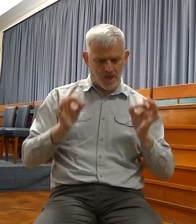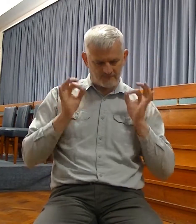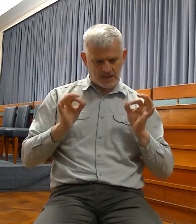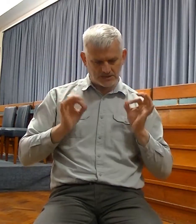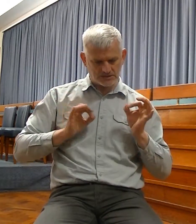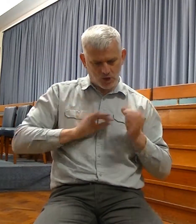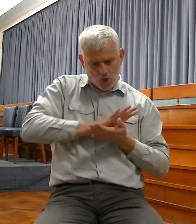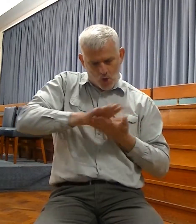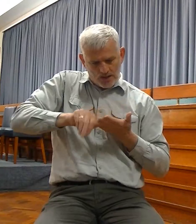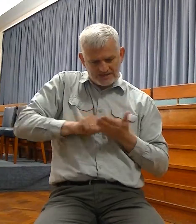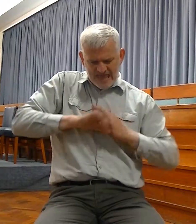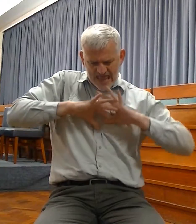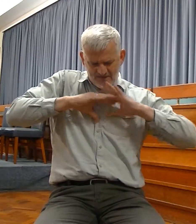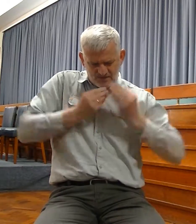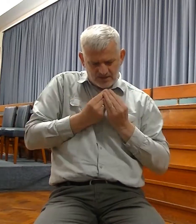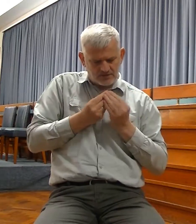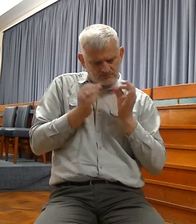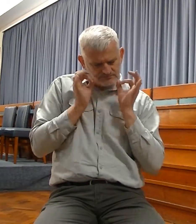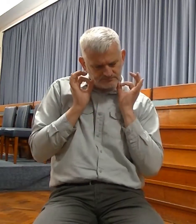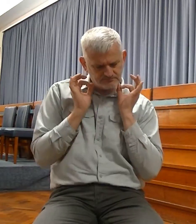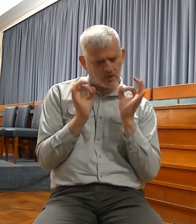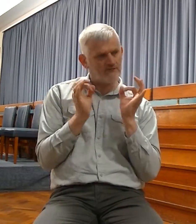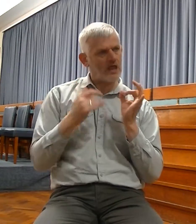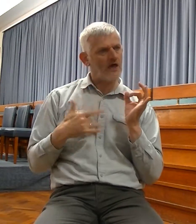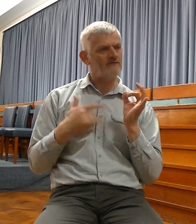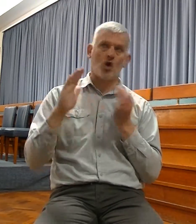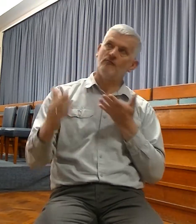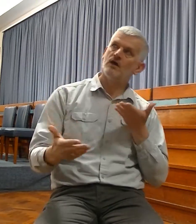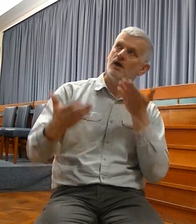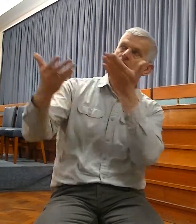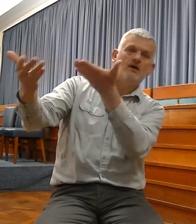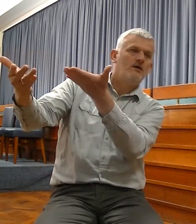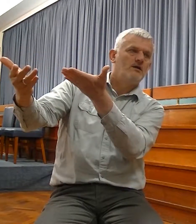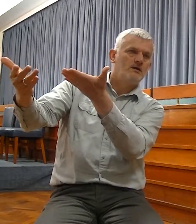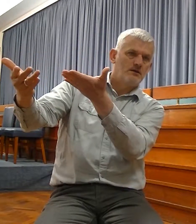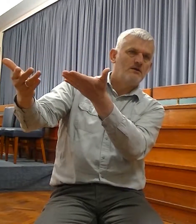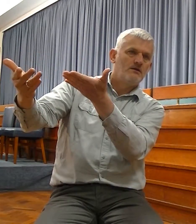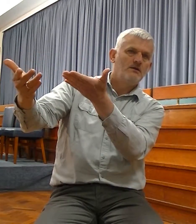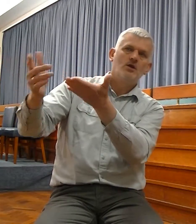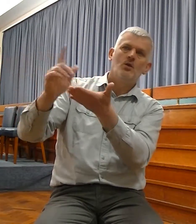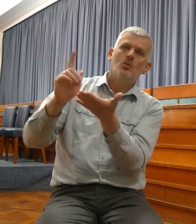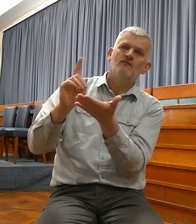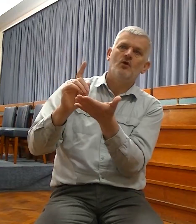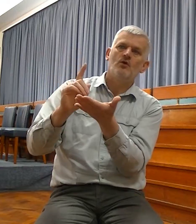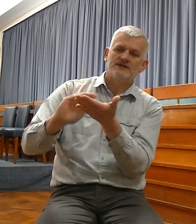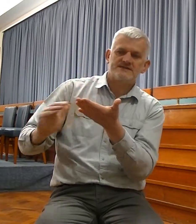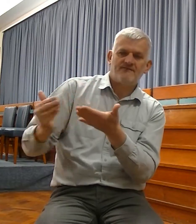his infinite righteousness to deserve and earn and secure salvation and heaven